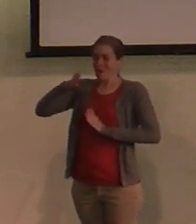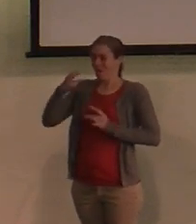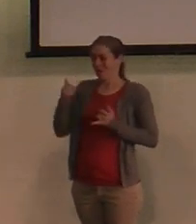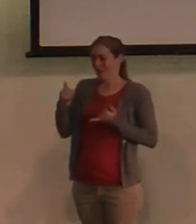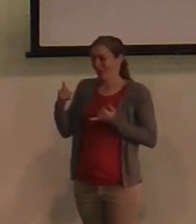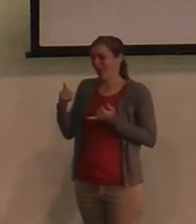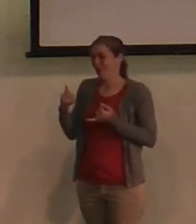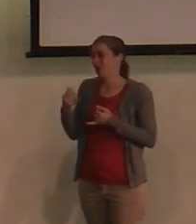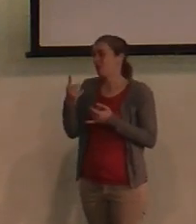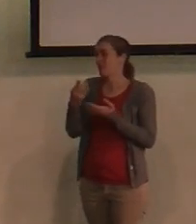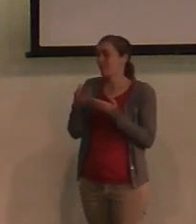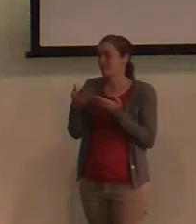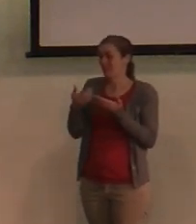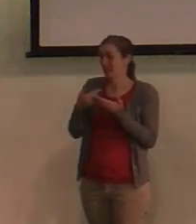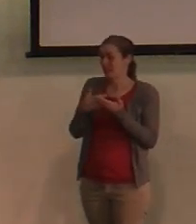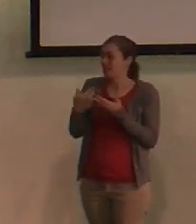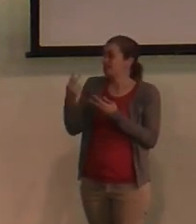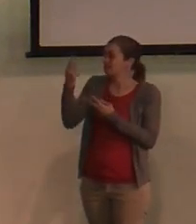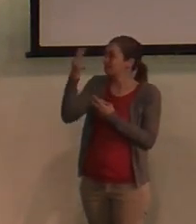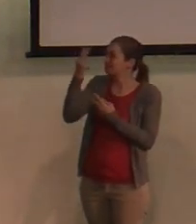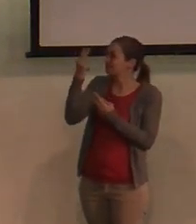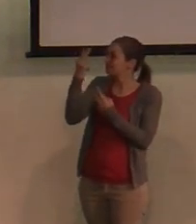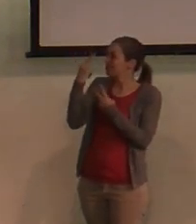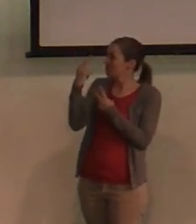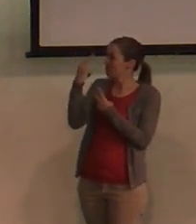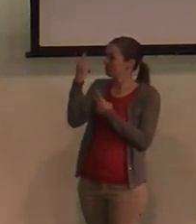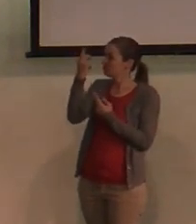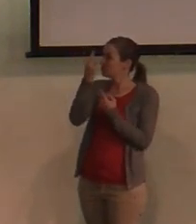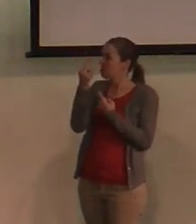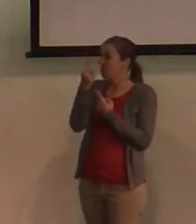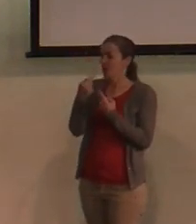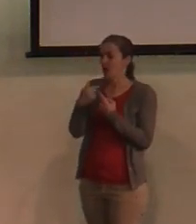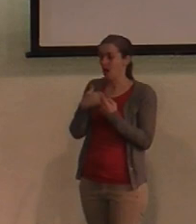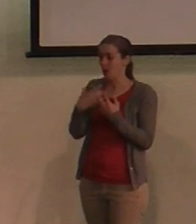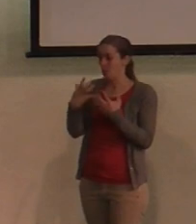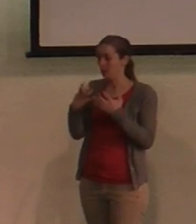one of the things as I reflect about it is I just want to talk about Jesus.